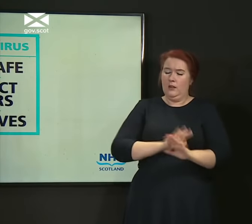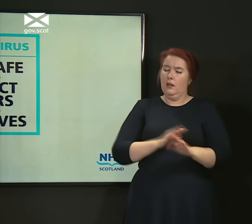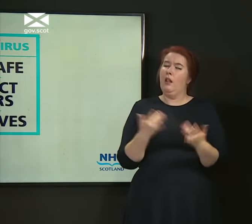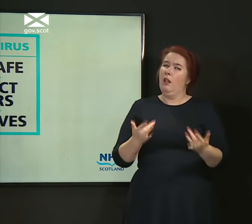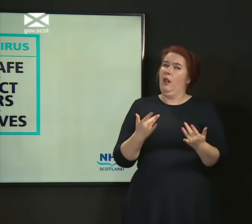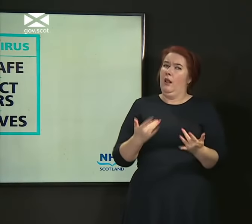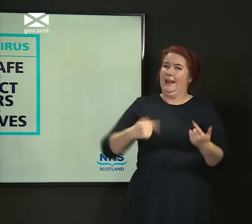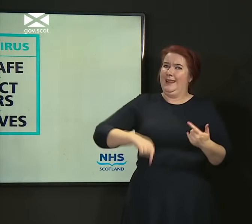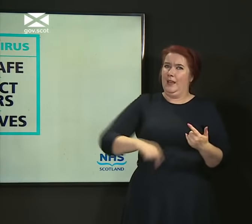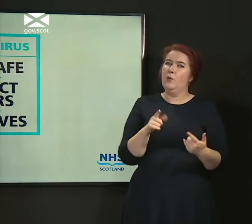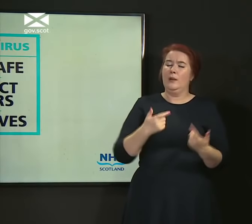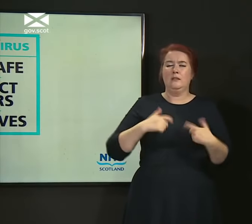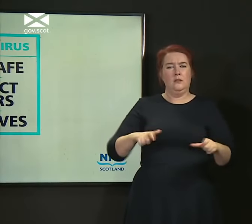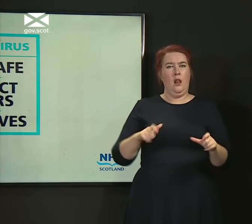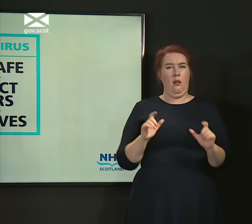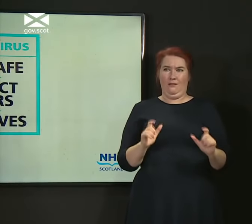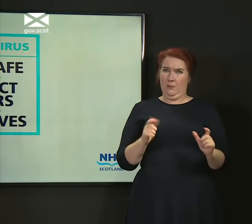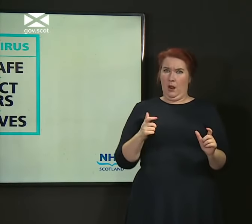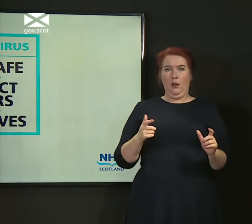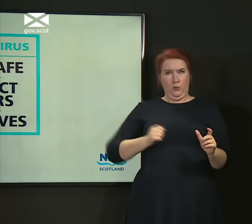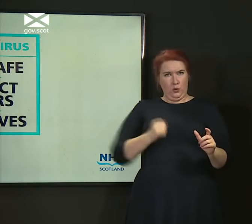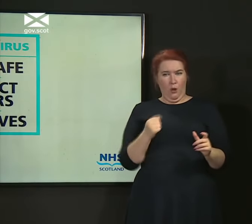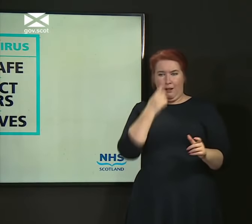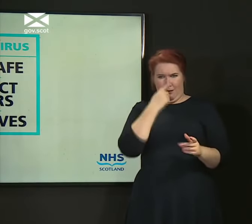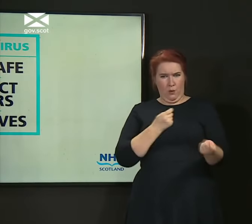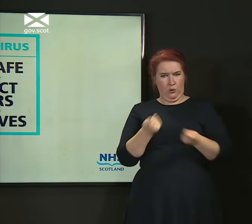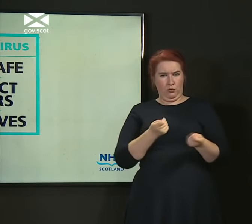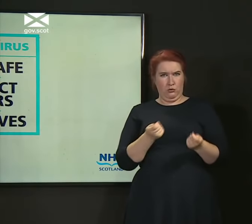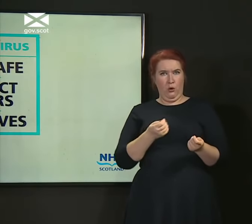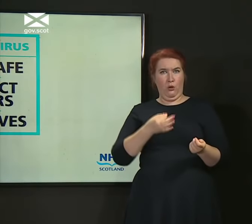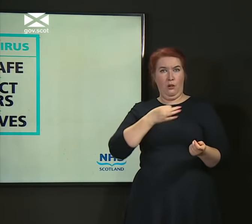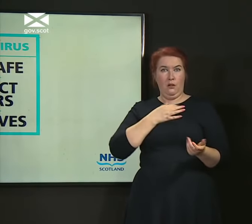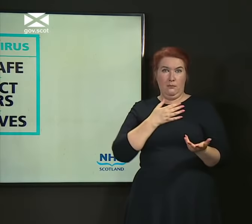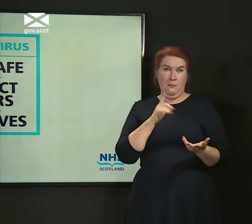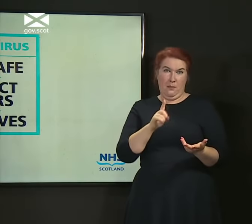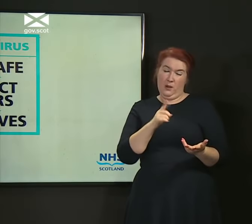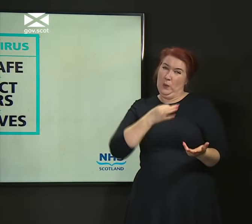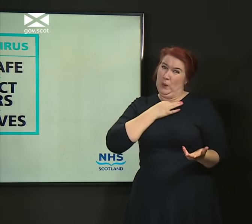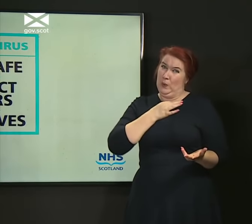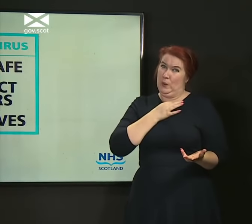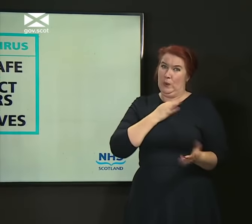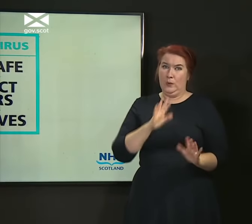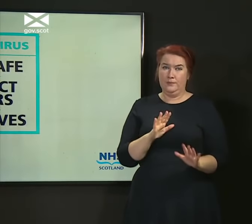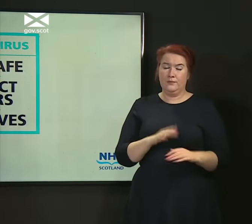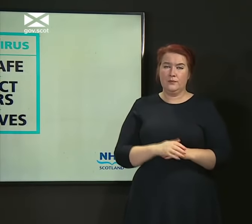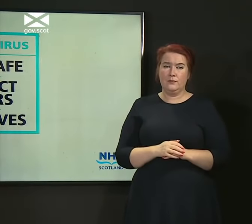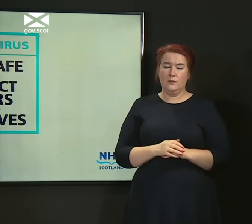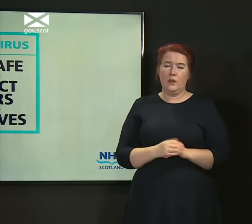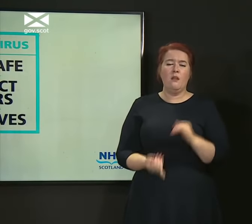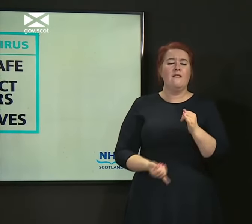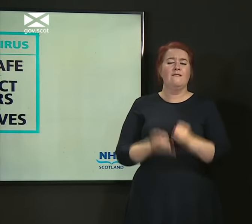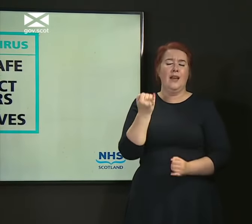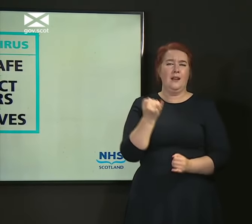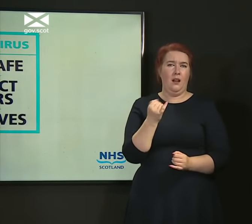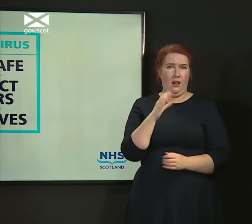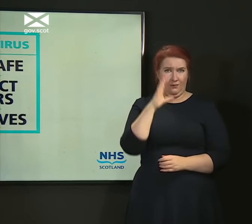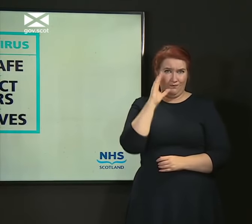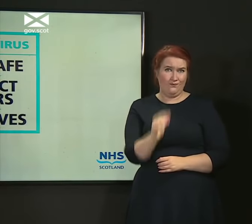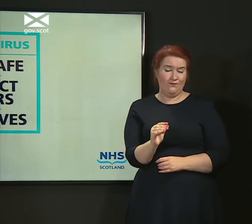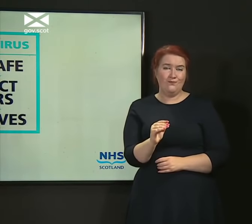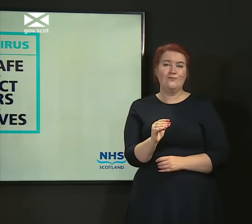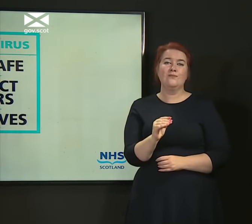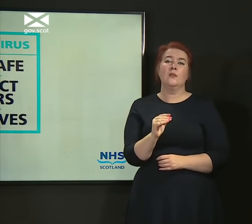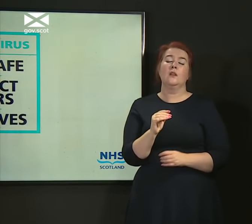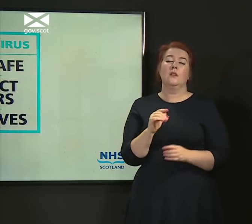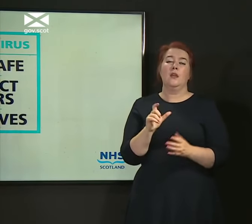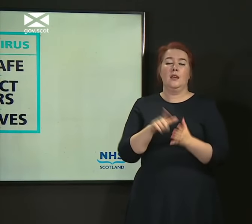We are still comfortable with our control of the virus, but it is very fragile. And then one final step, and that is to say that